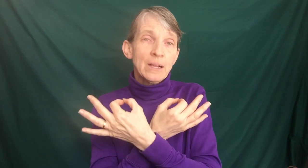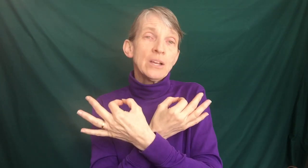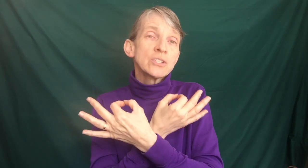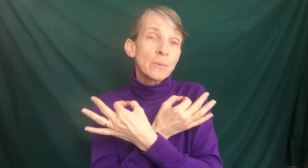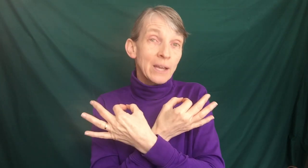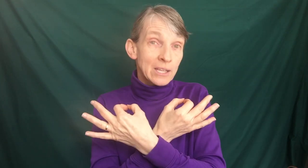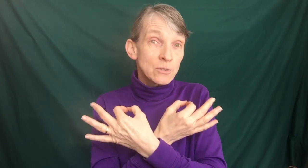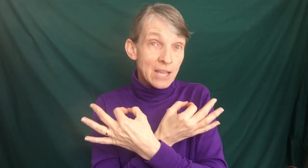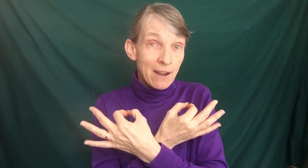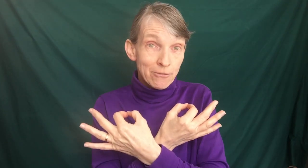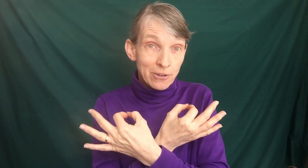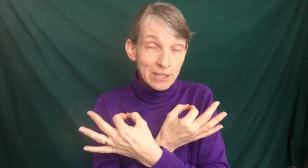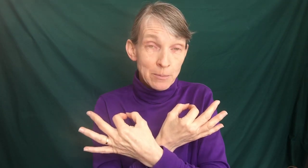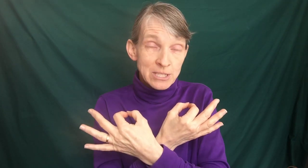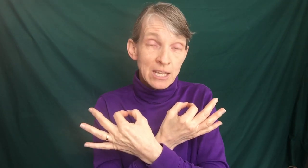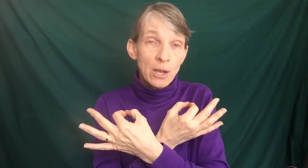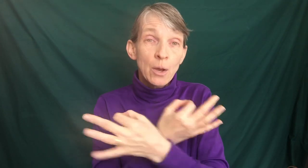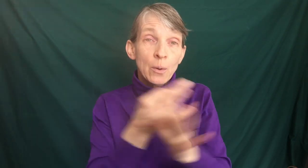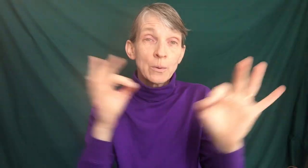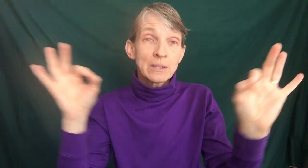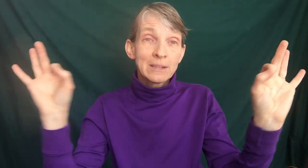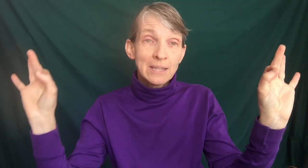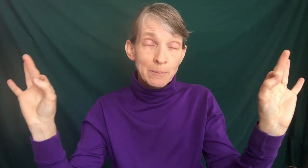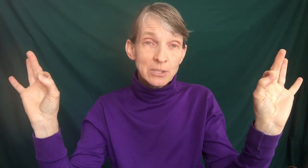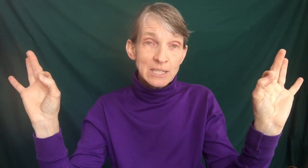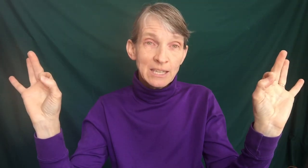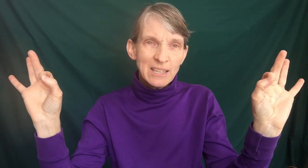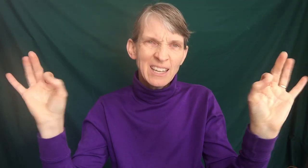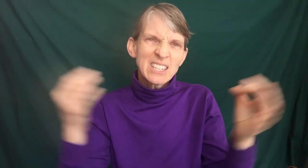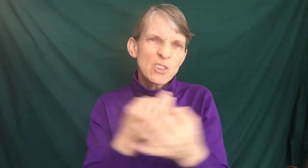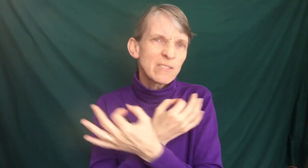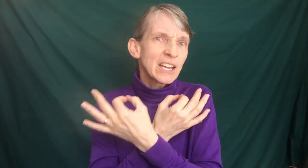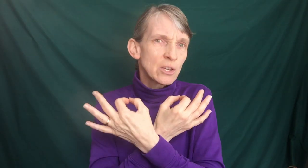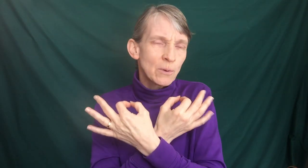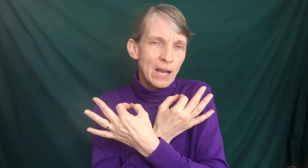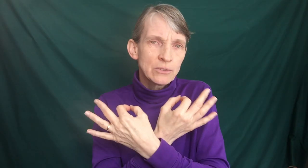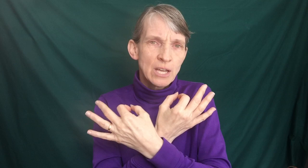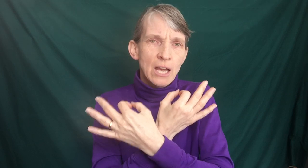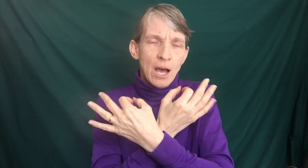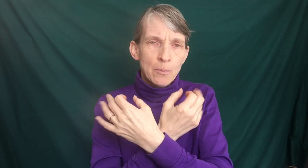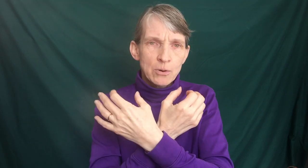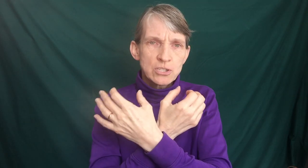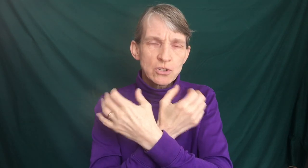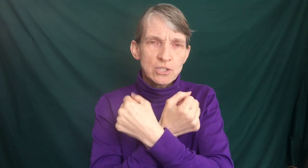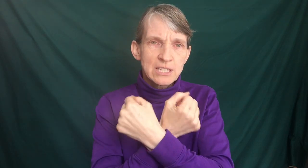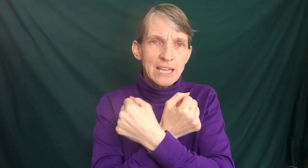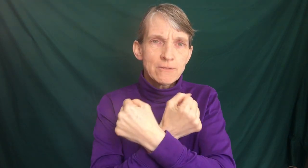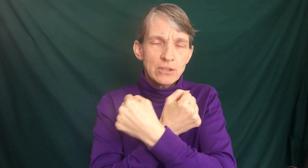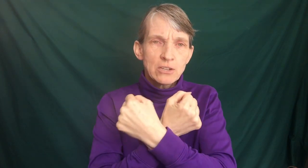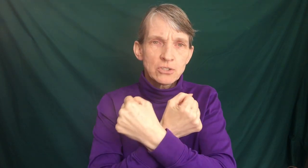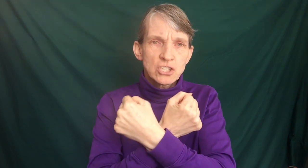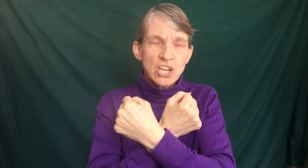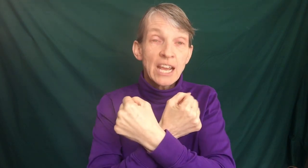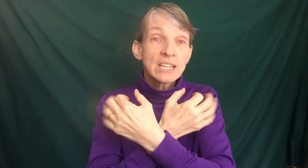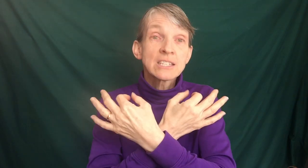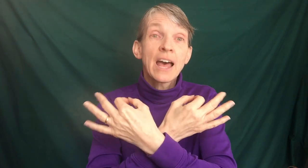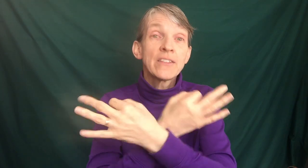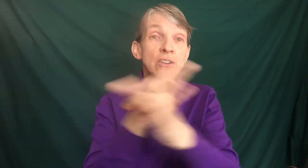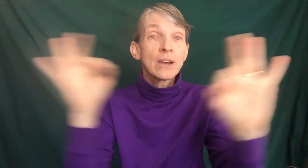So we can use that for liberty with liberty and sort of like you were held a prisoner, a slave in your chains, and then you